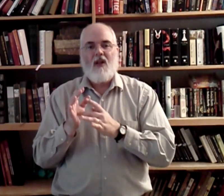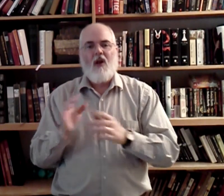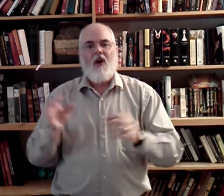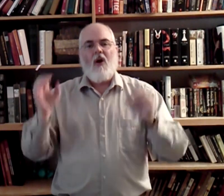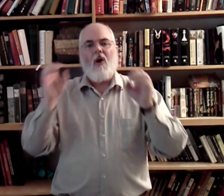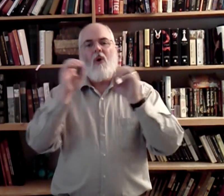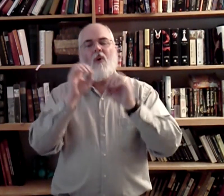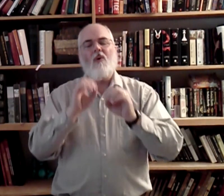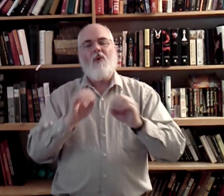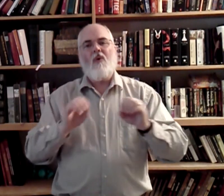O.